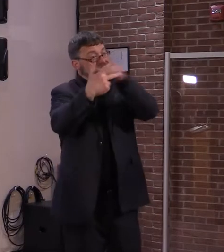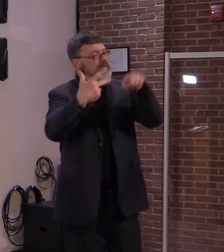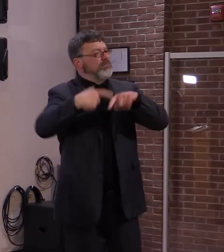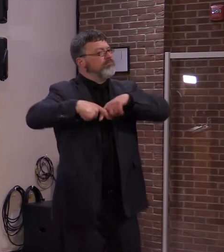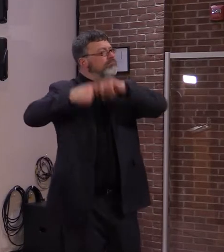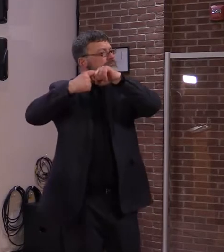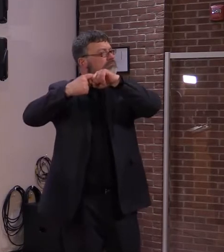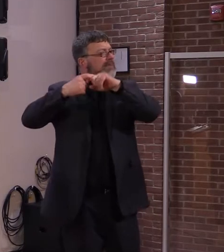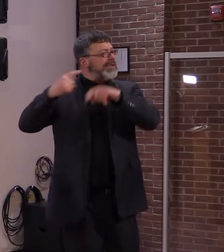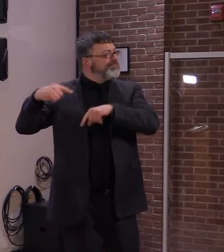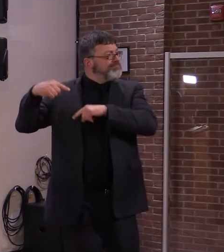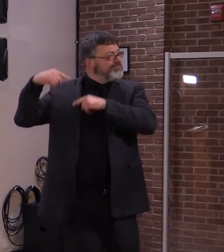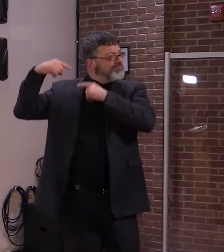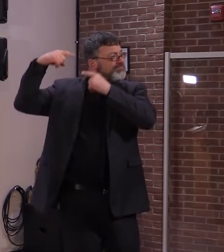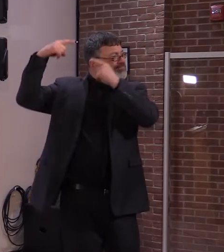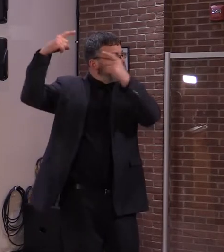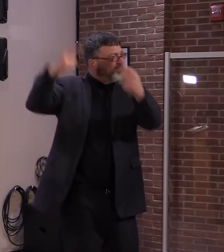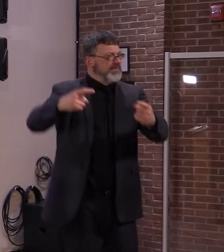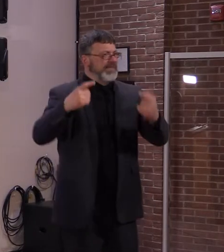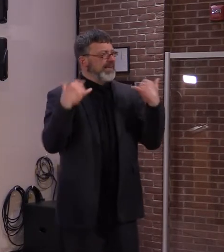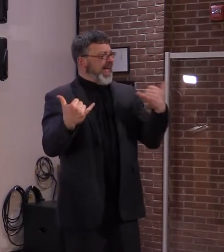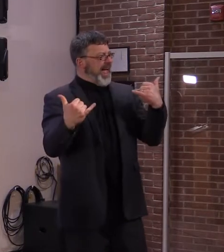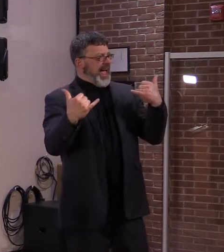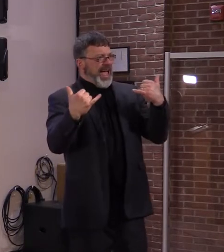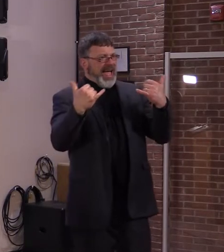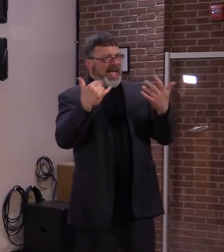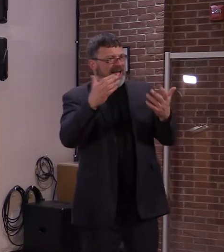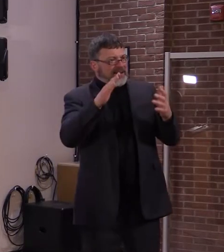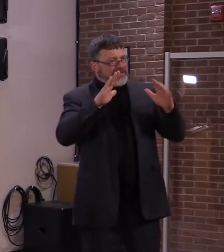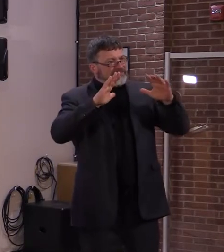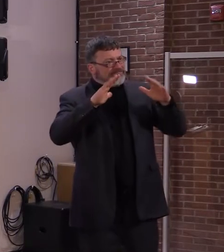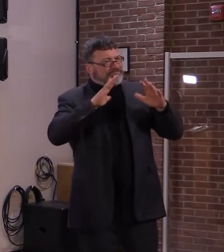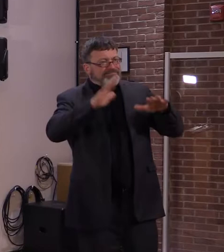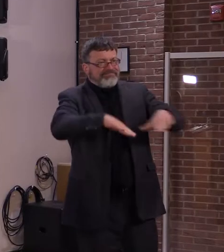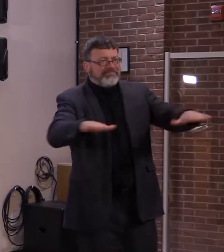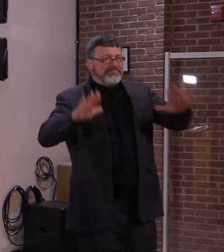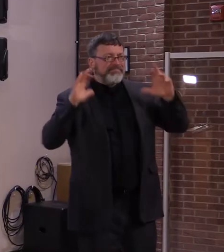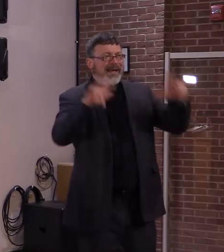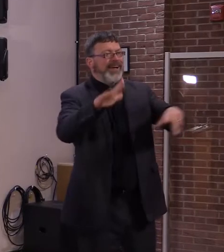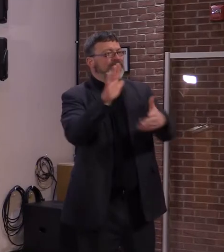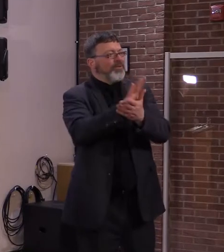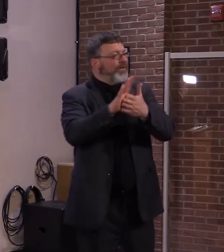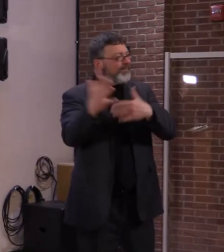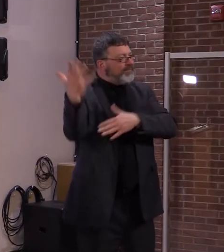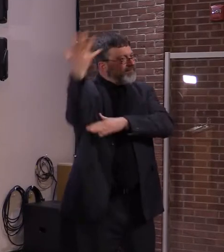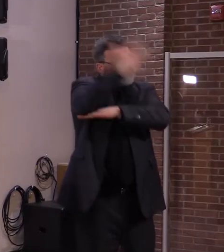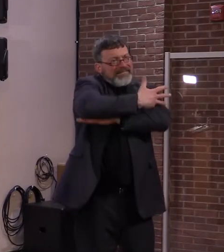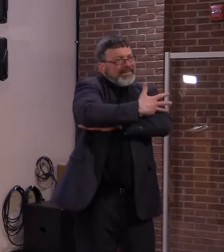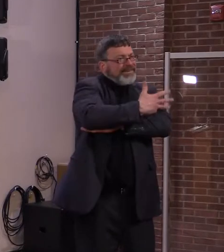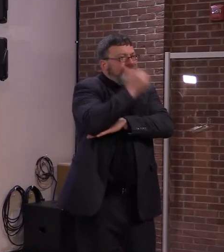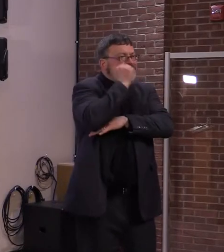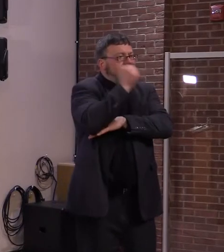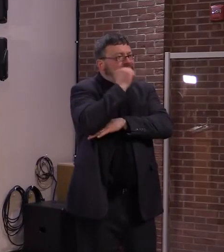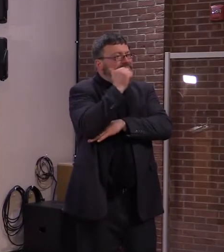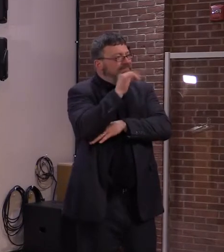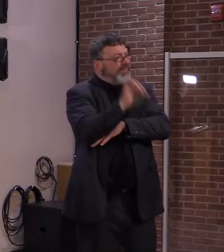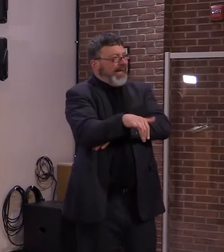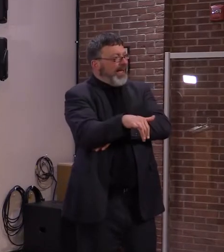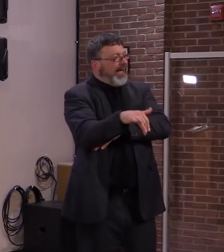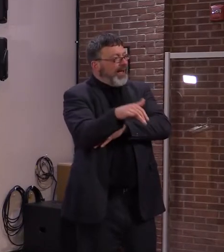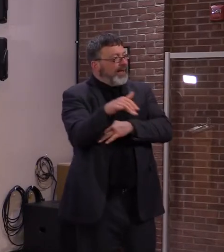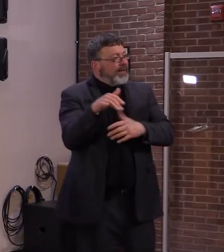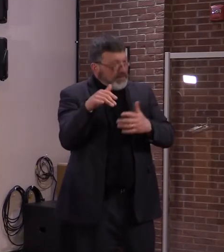and more schools that are going to in-person instruction as well as more and more people getting